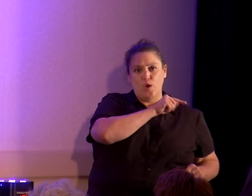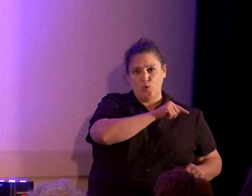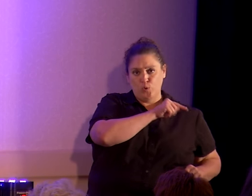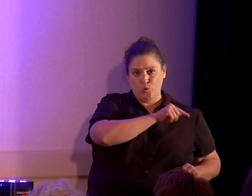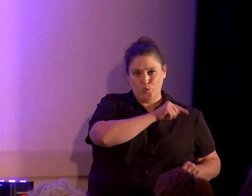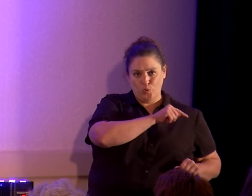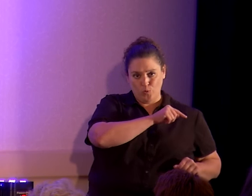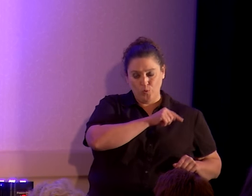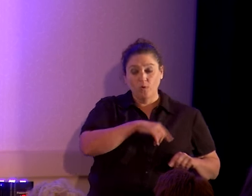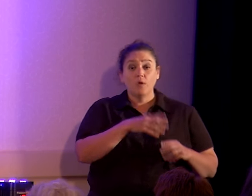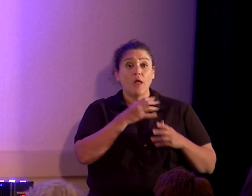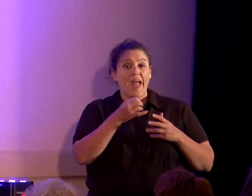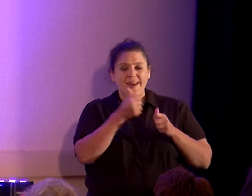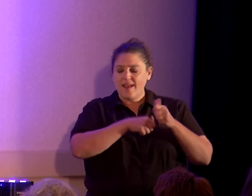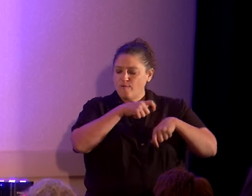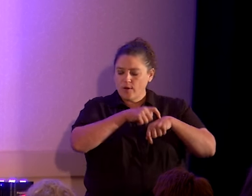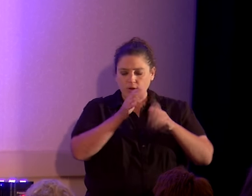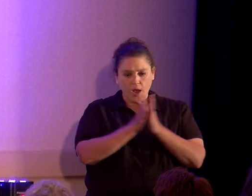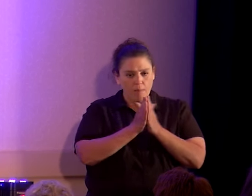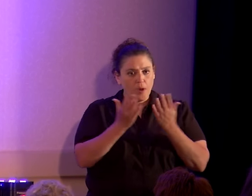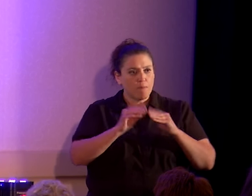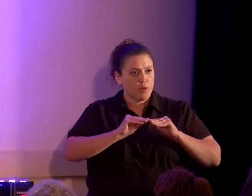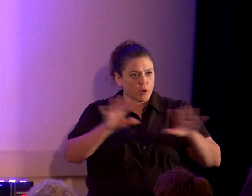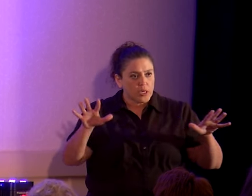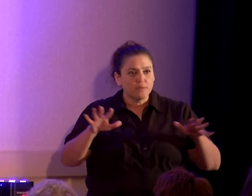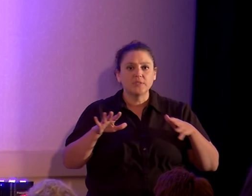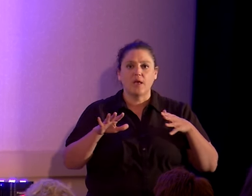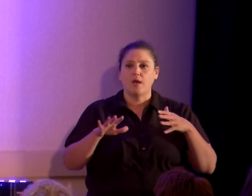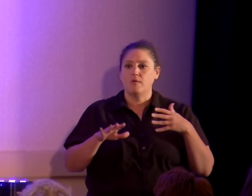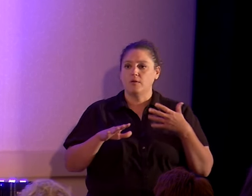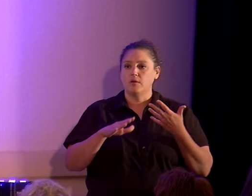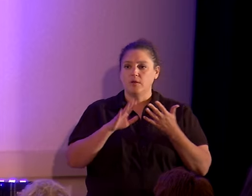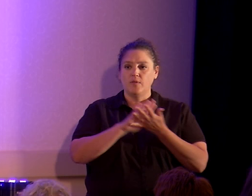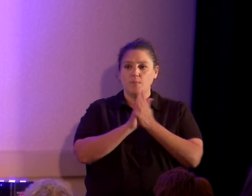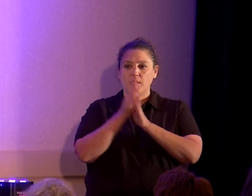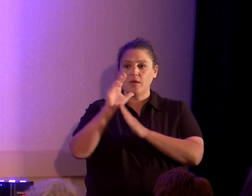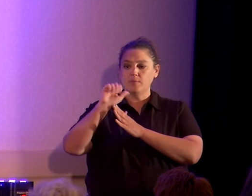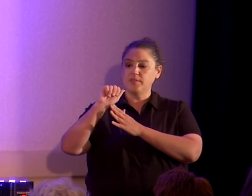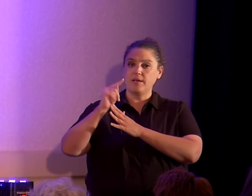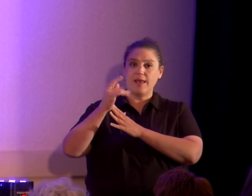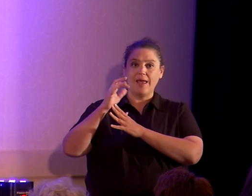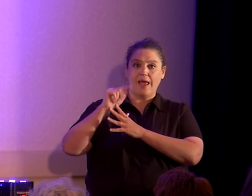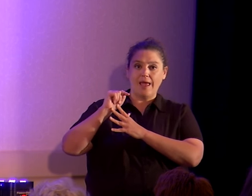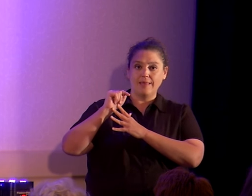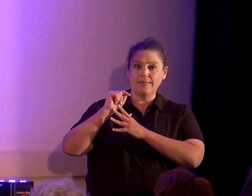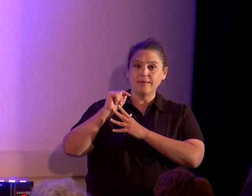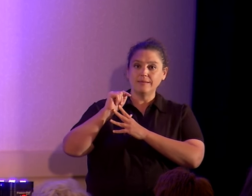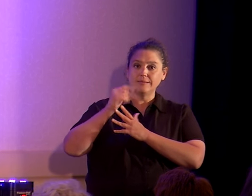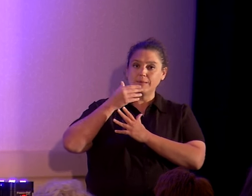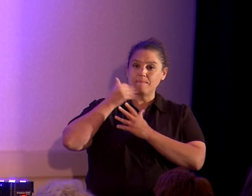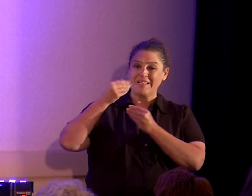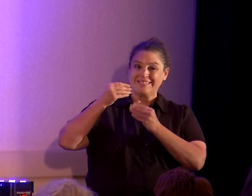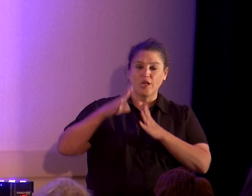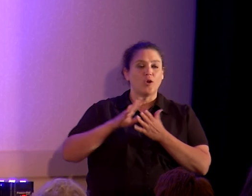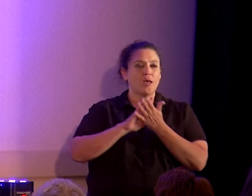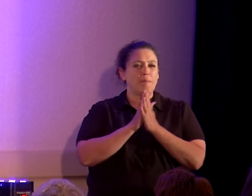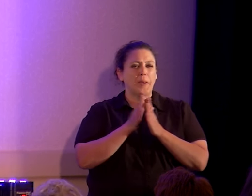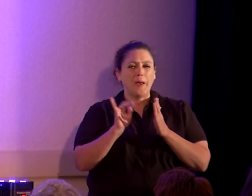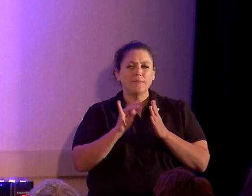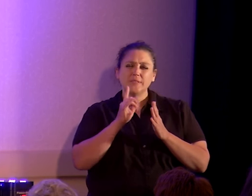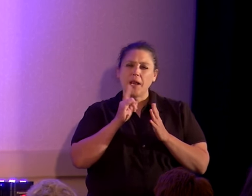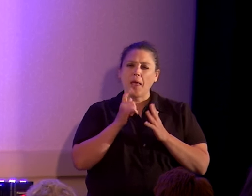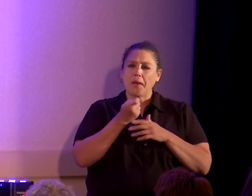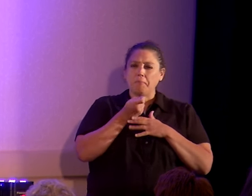And every time we have a book come out that becomes an atheist bestseller, it is a little miniature debate. Many times they'll be